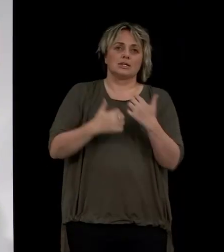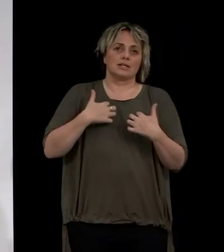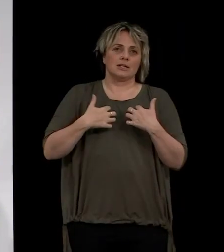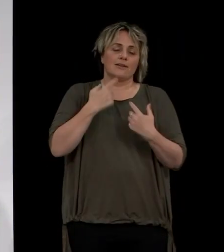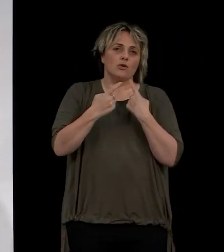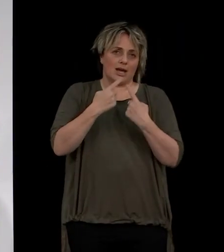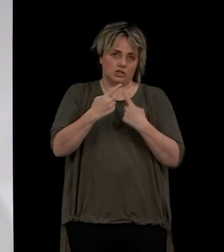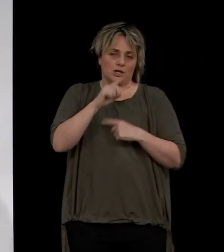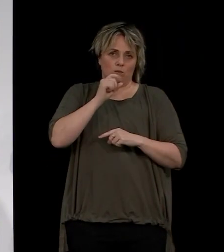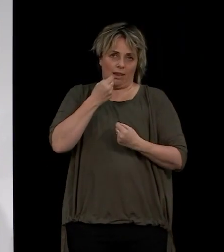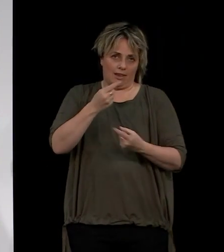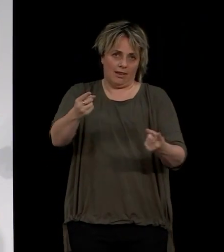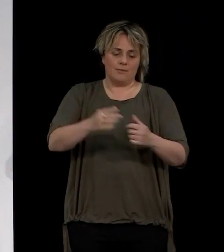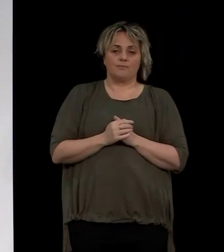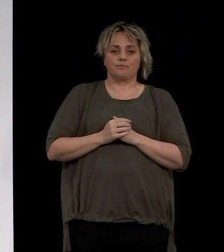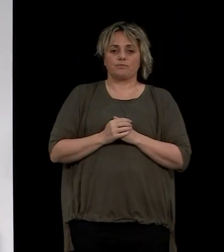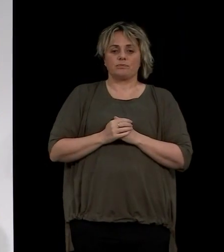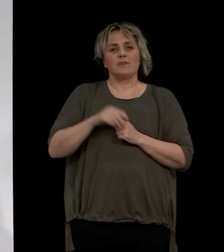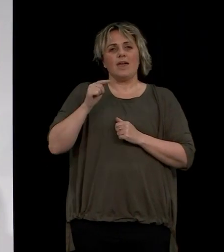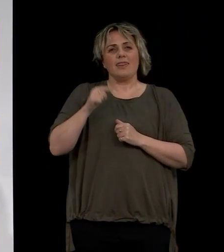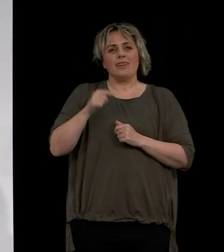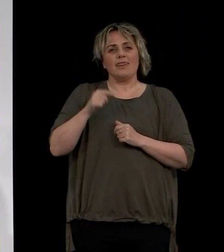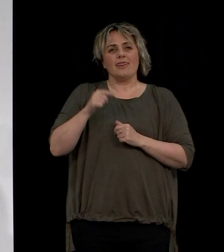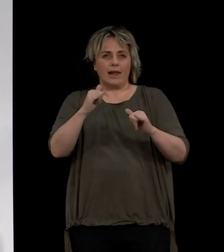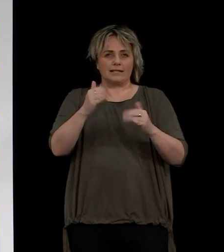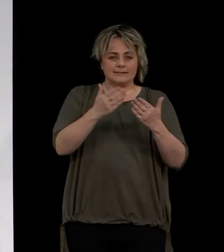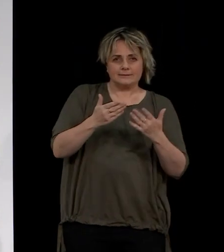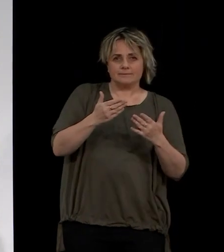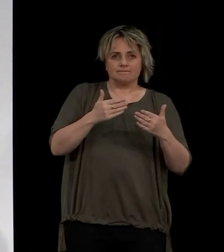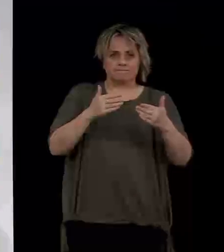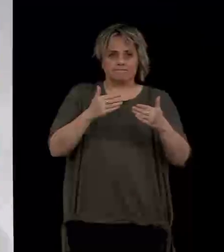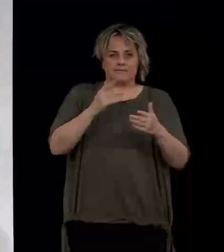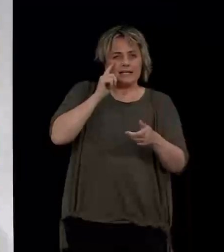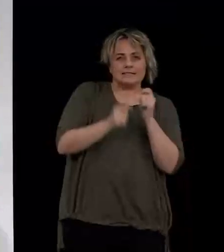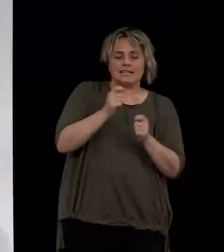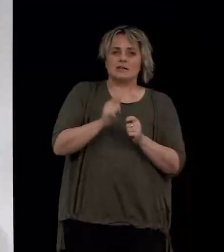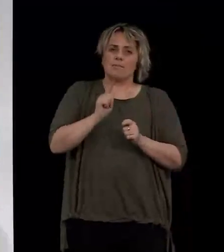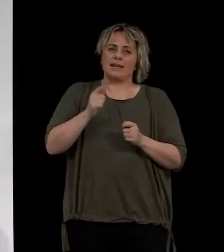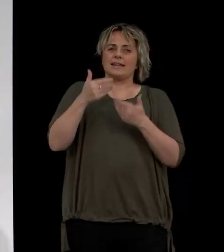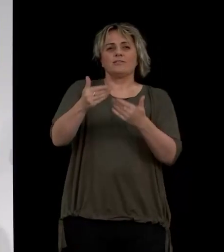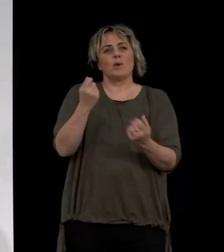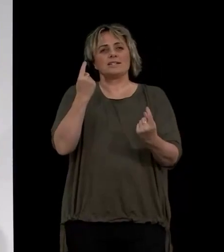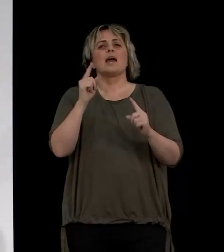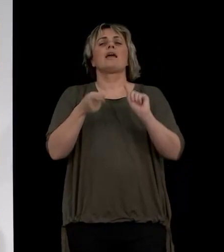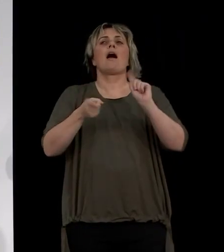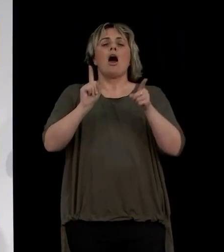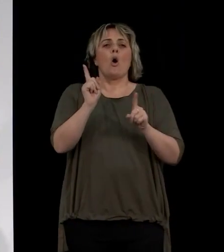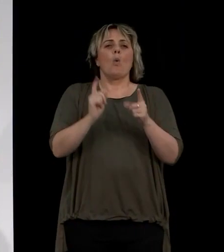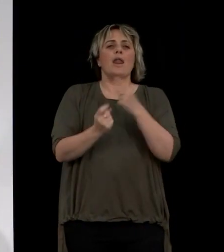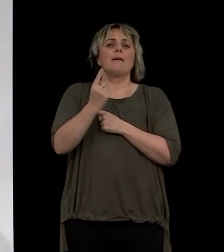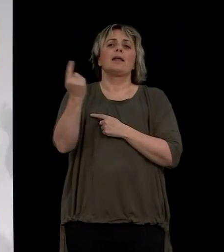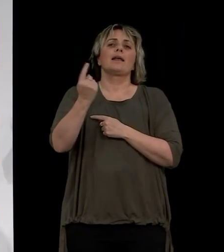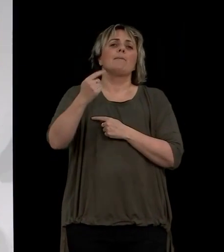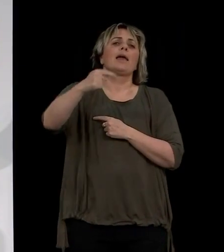people can do so. While this is a pilot, it gives you a sense of where we intend to go on our borders, with a wider range of options for